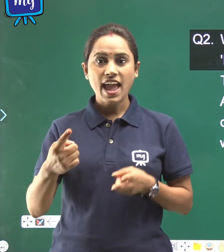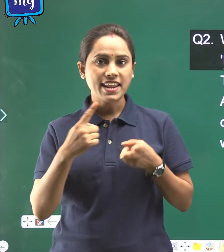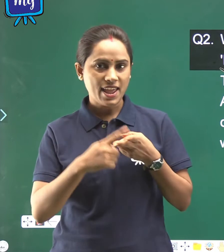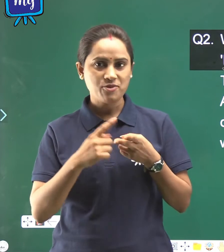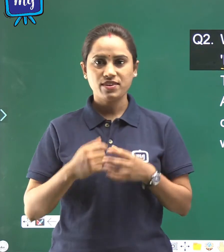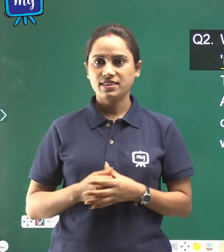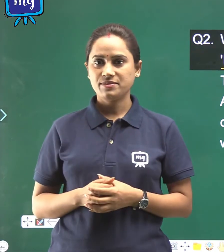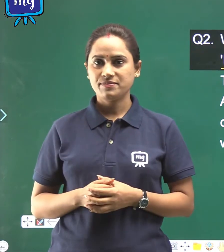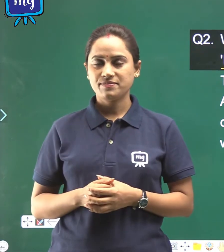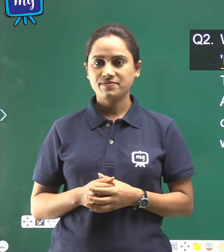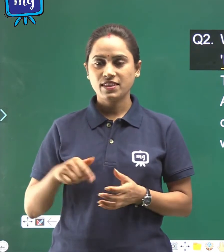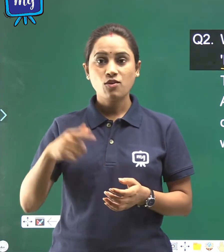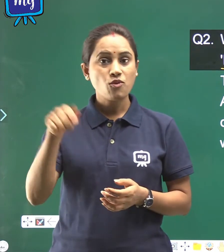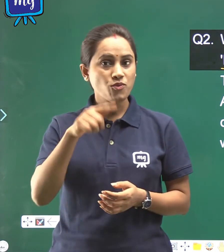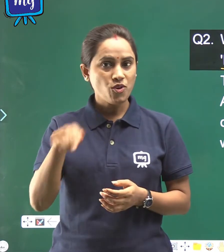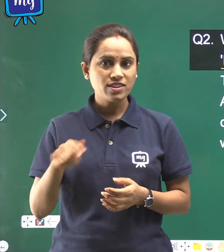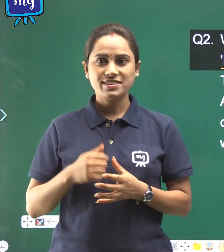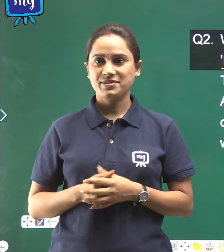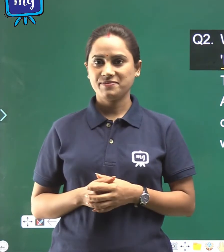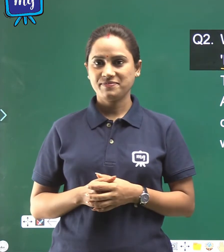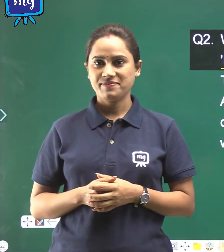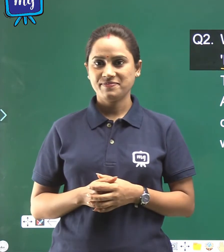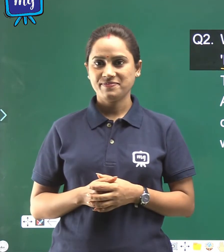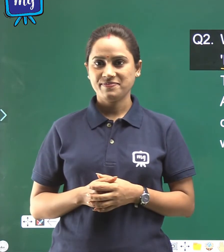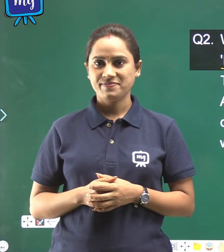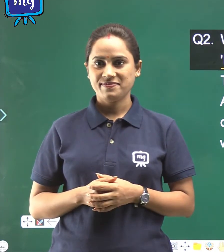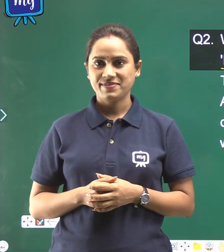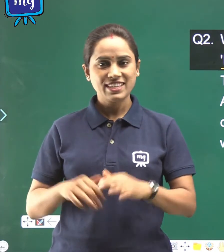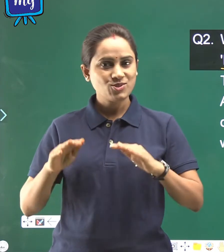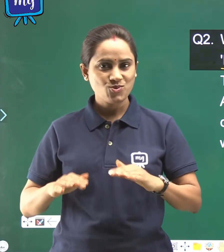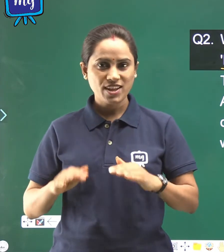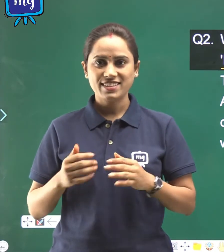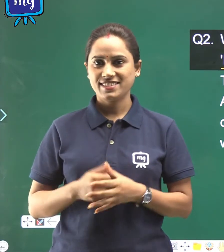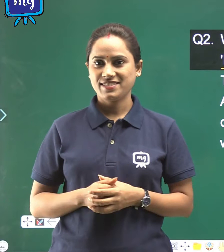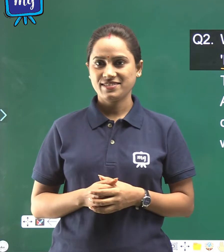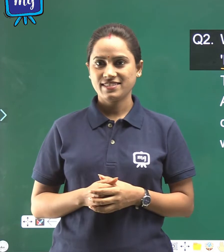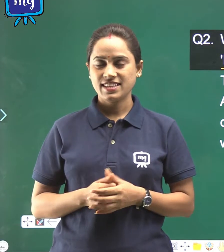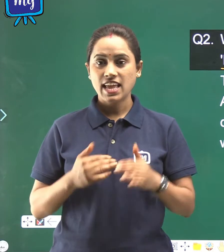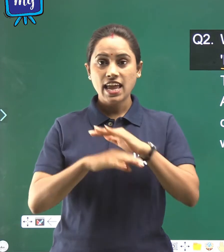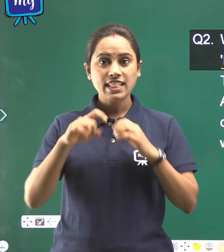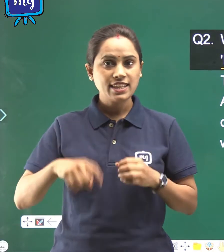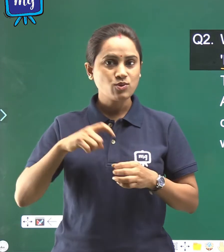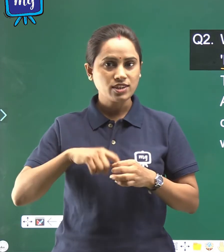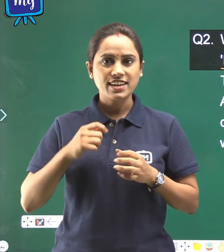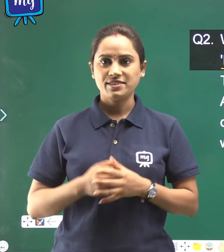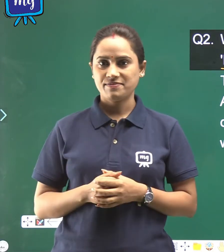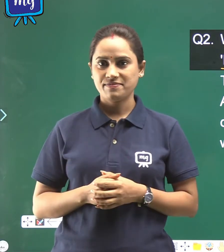F for false. Students, in this question,